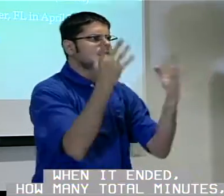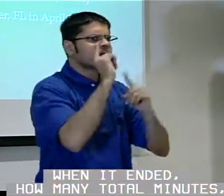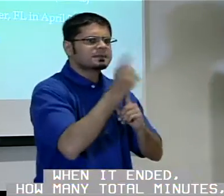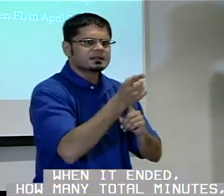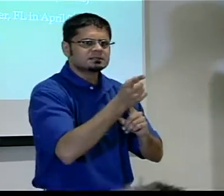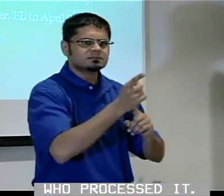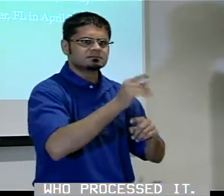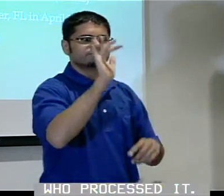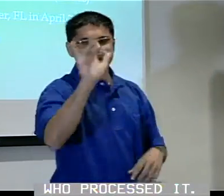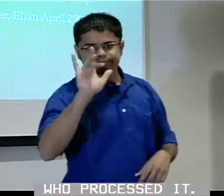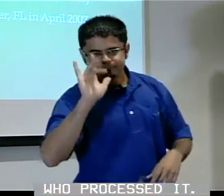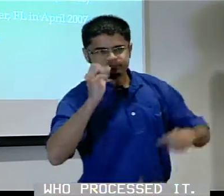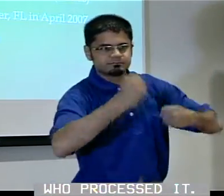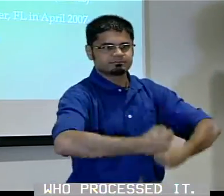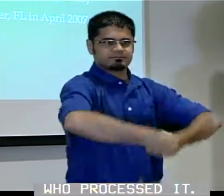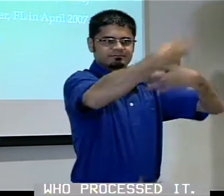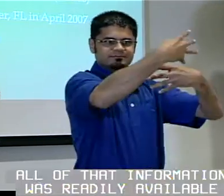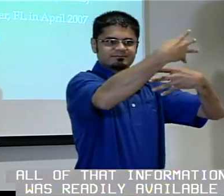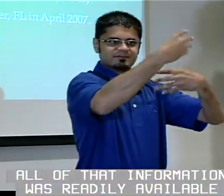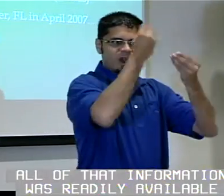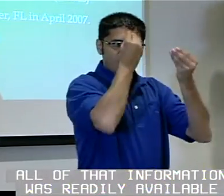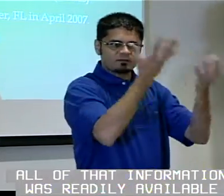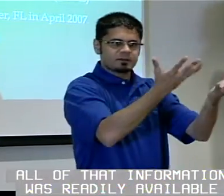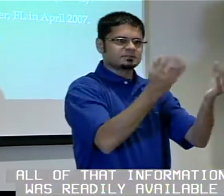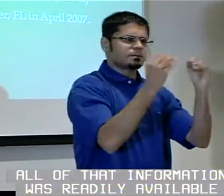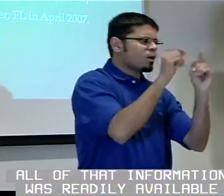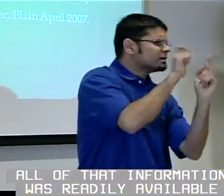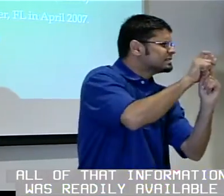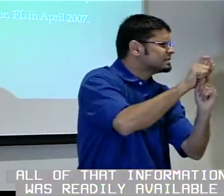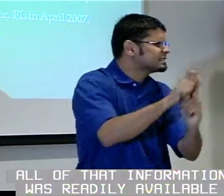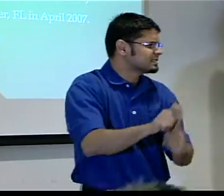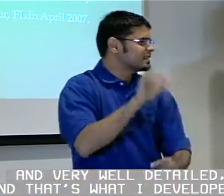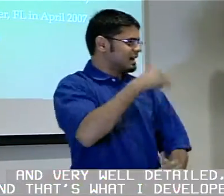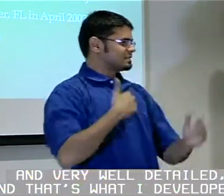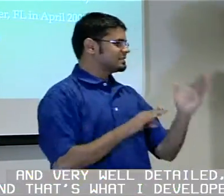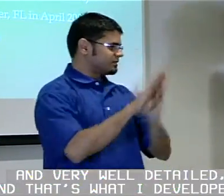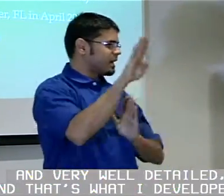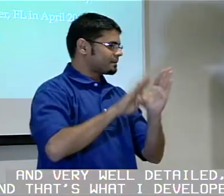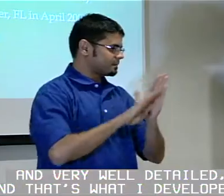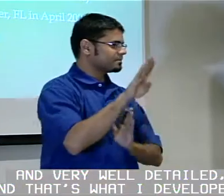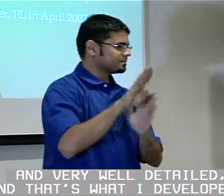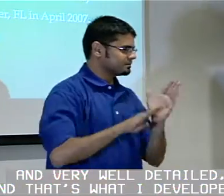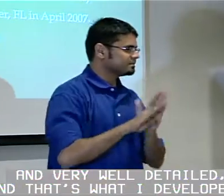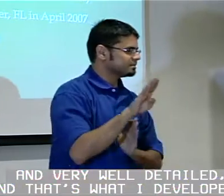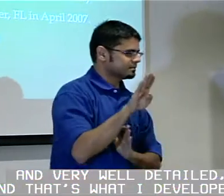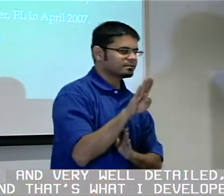total minutes, who processed it. All of that information was readily available and very well detailed and that's what I developed.